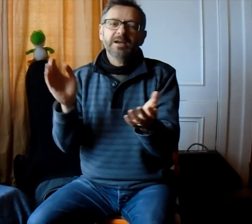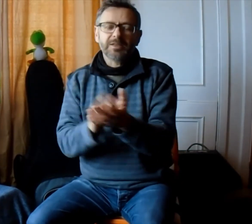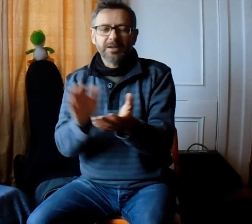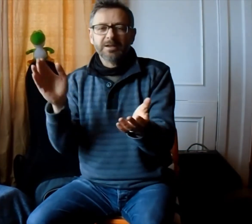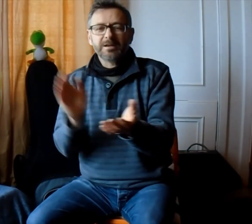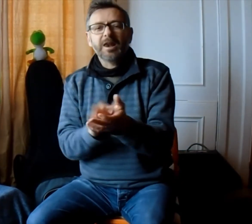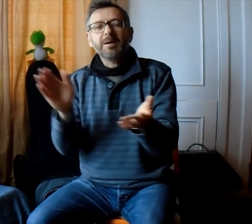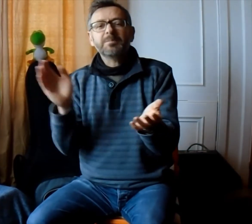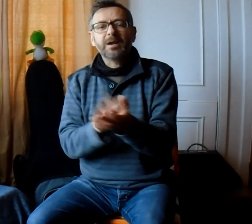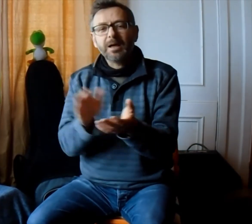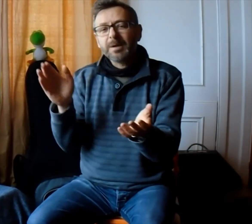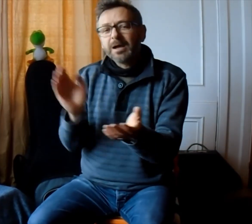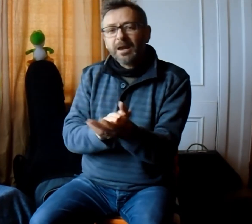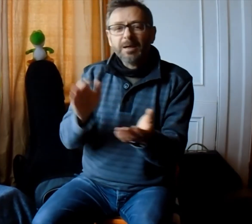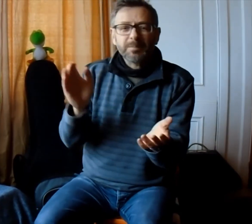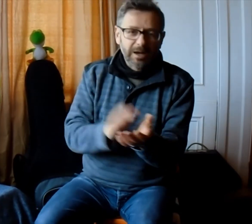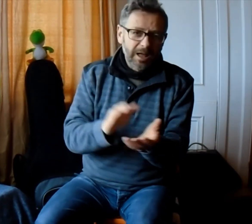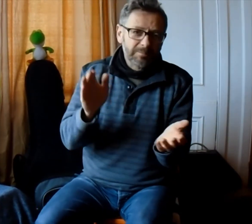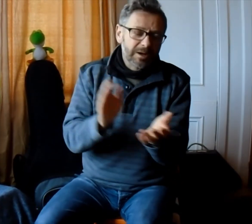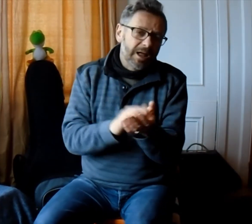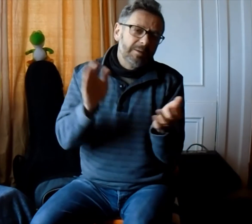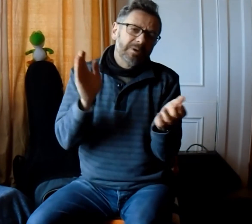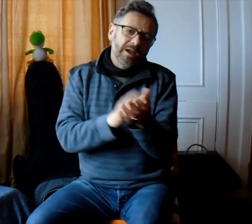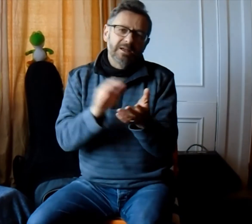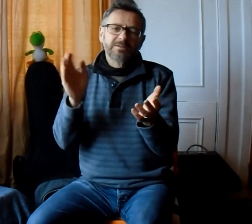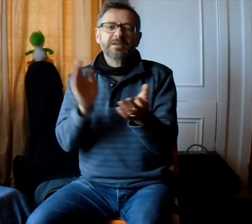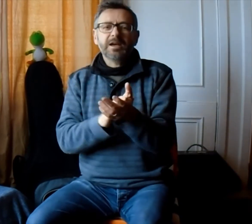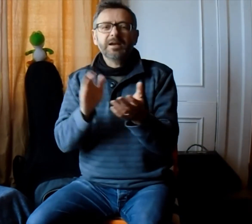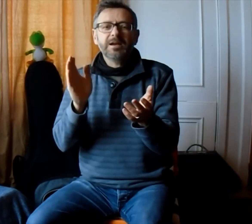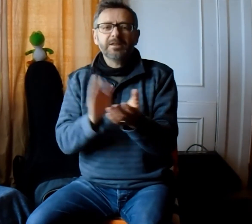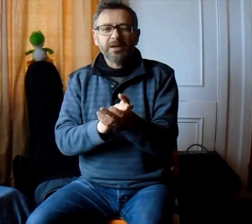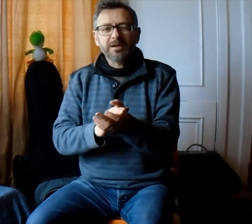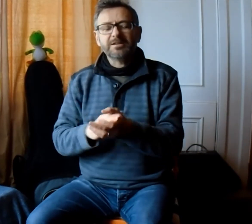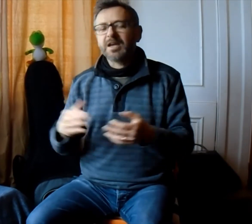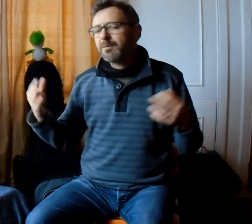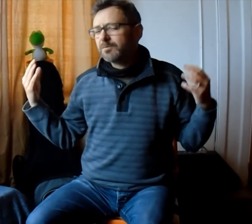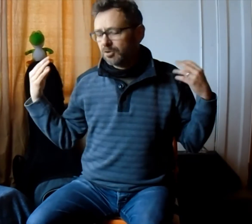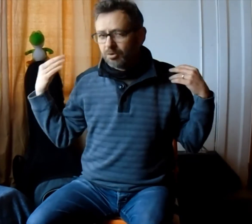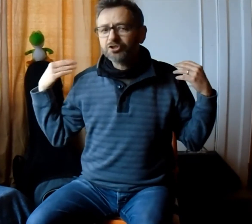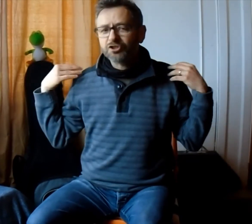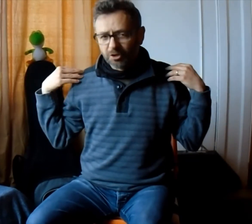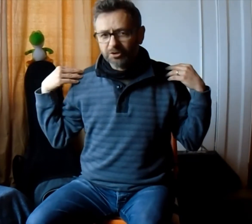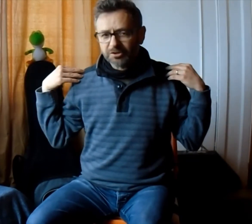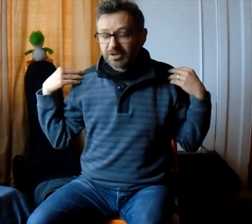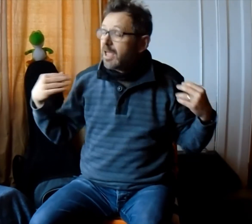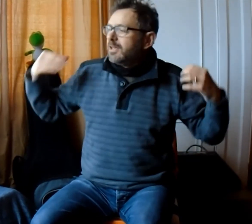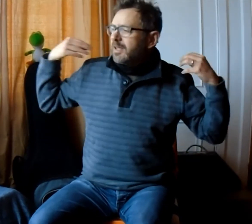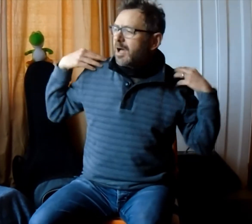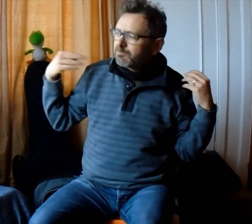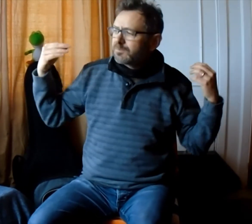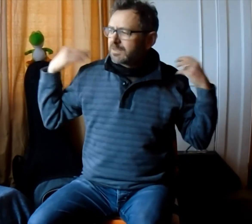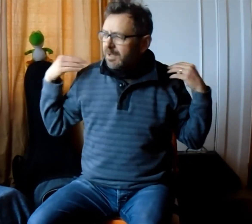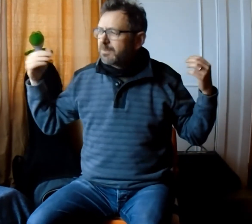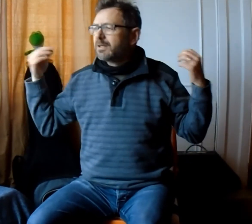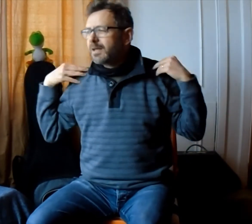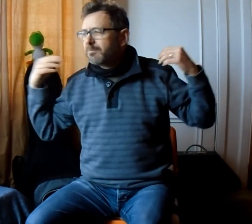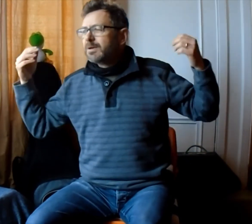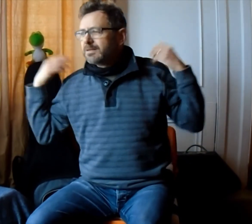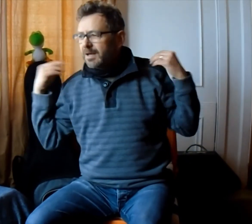clap clap clap clap clap your hands together tap your shoulders tap tap tap tap